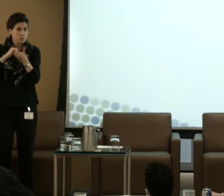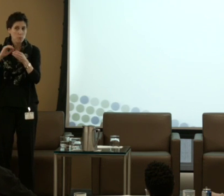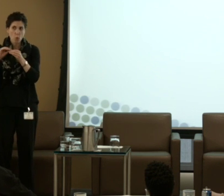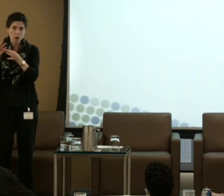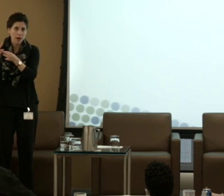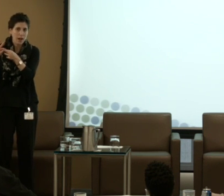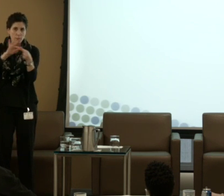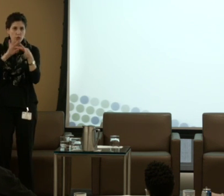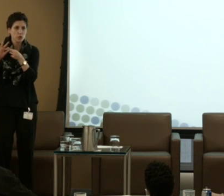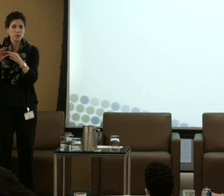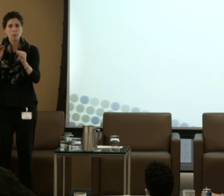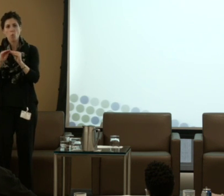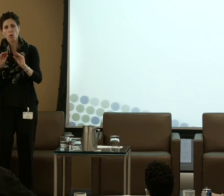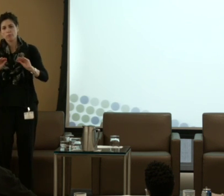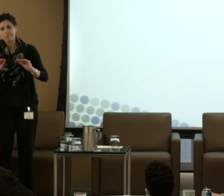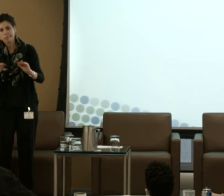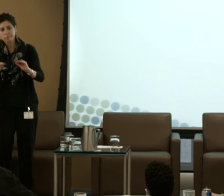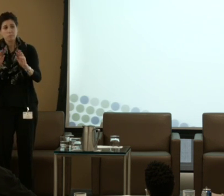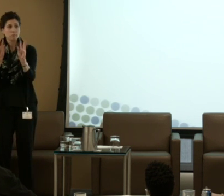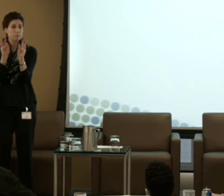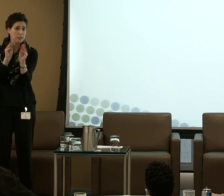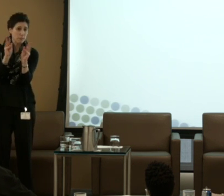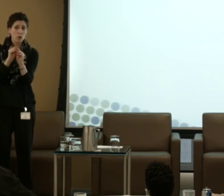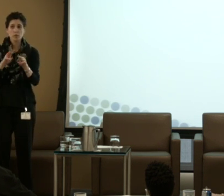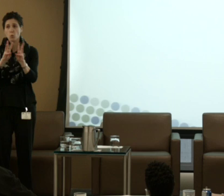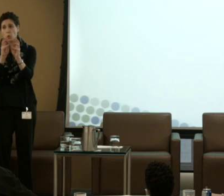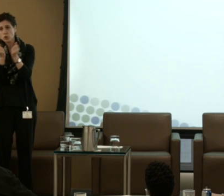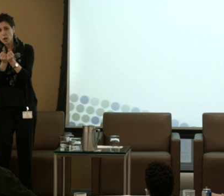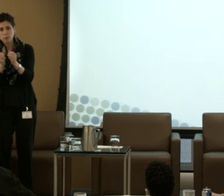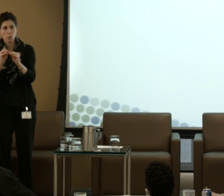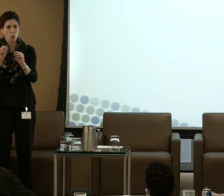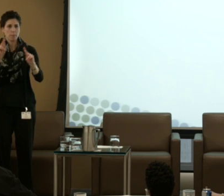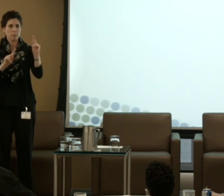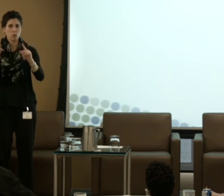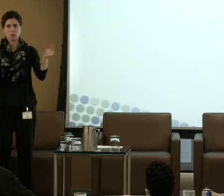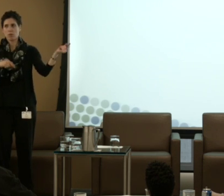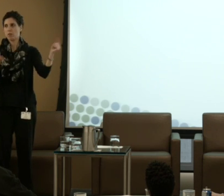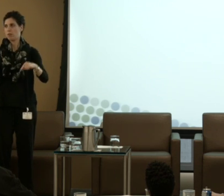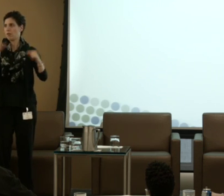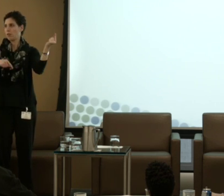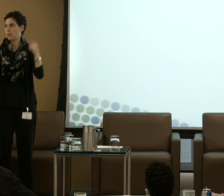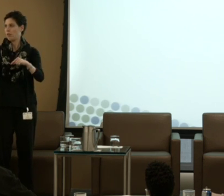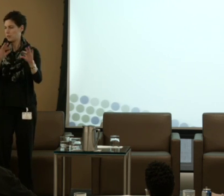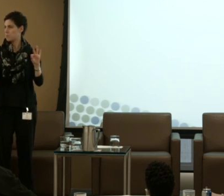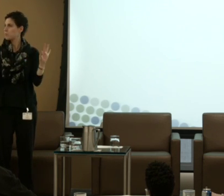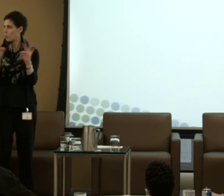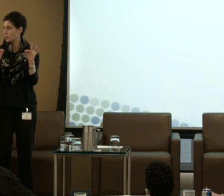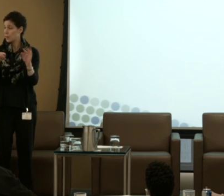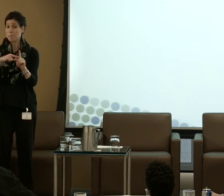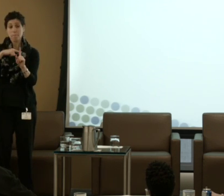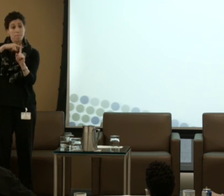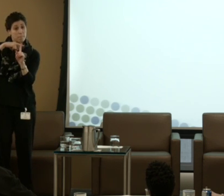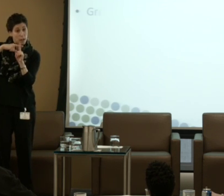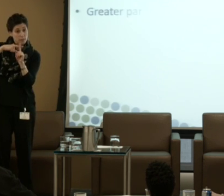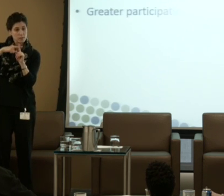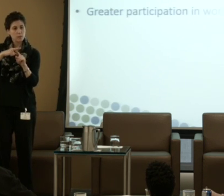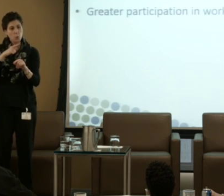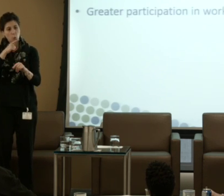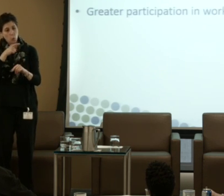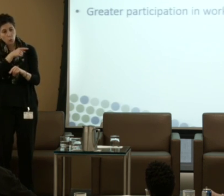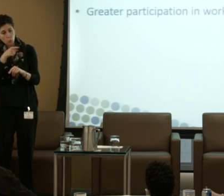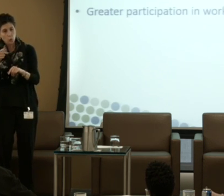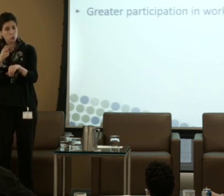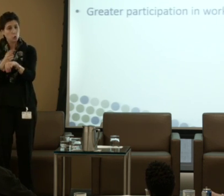number of workshops and seminars with more participants, as well as a growing number of contributors and users to the